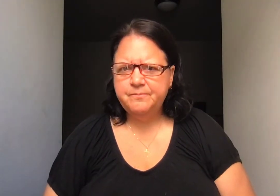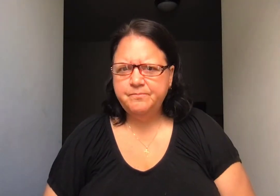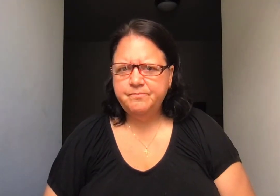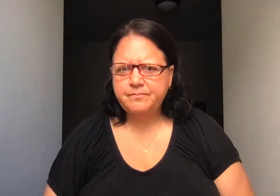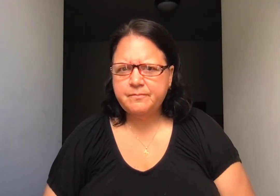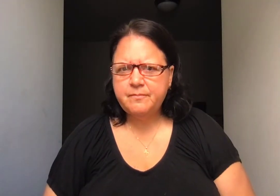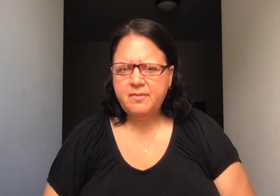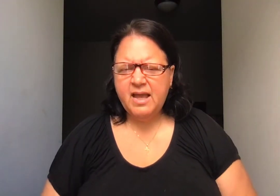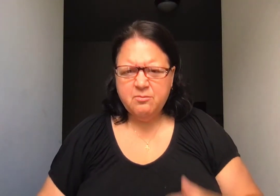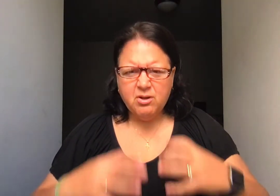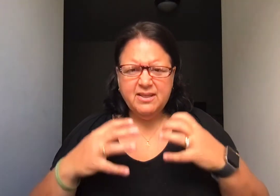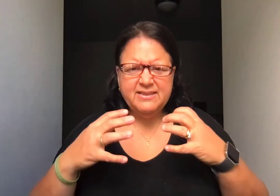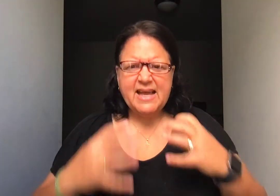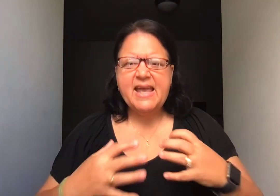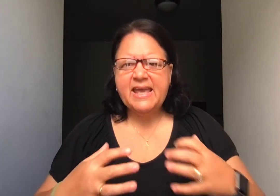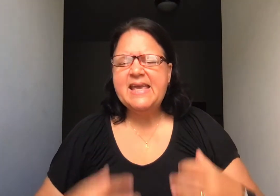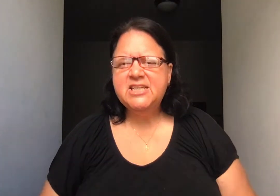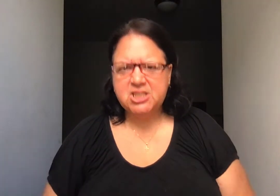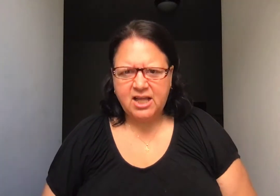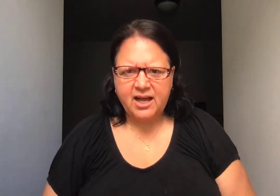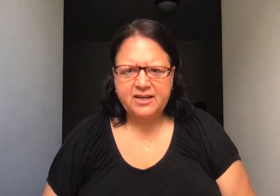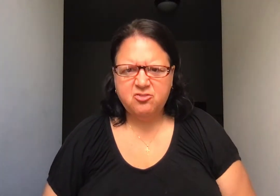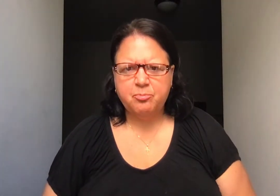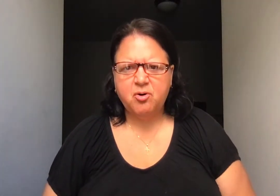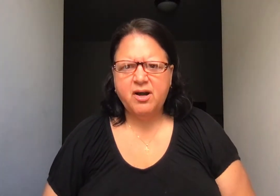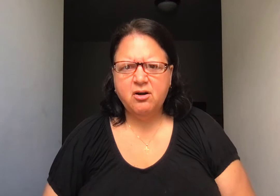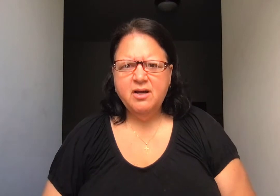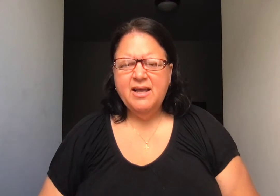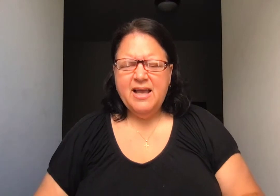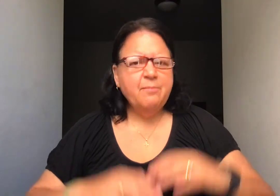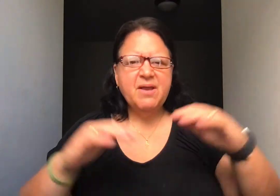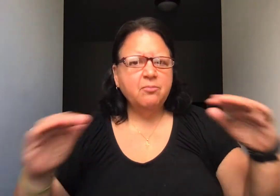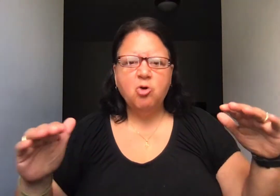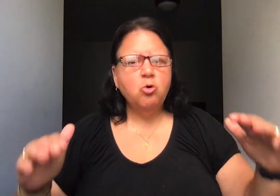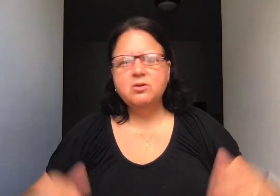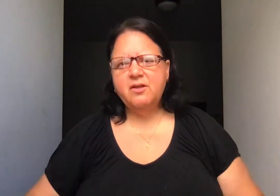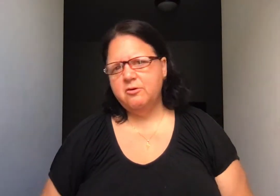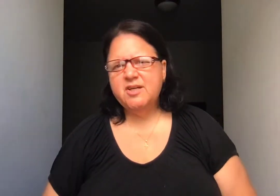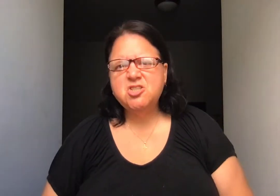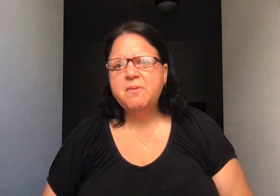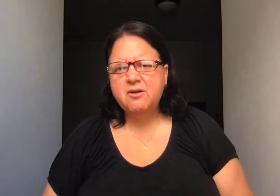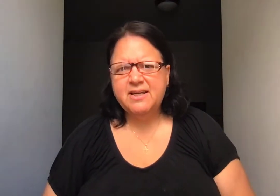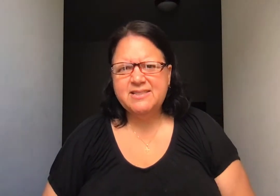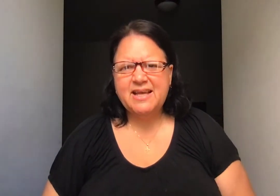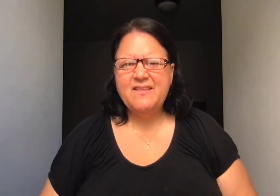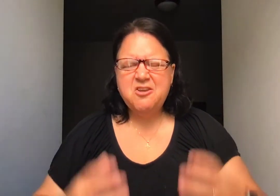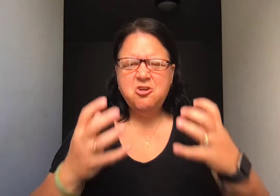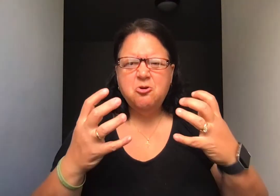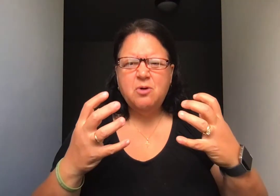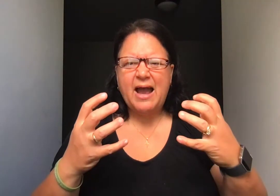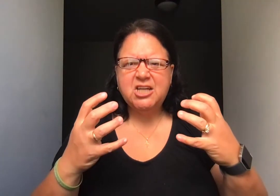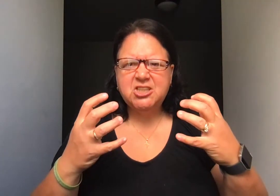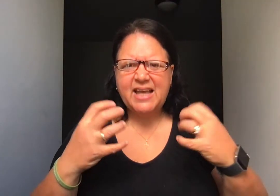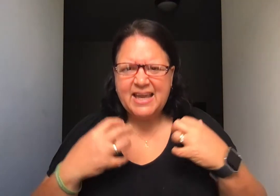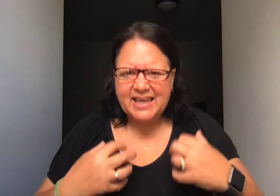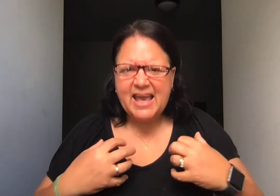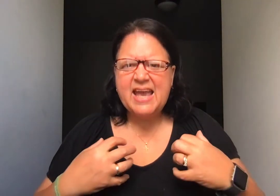that and really take each line as a prayer, it becomes a whole nother experience. And then you actually engage